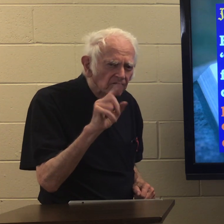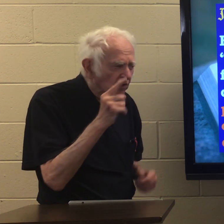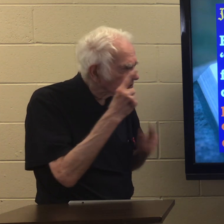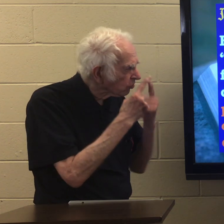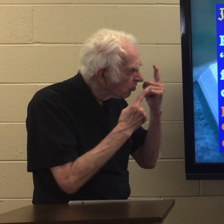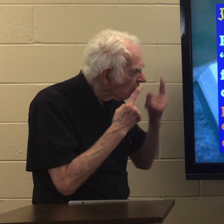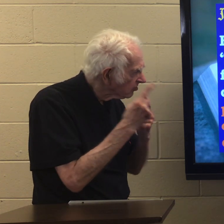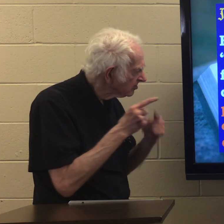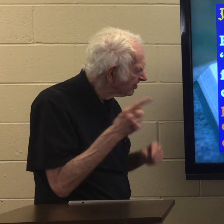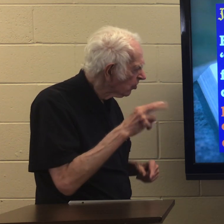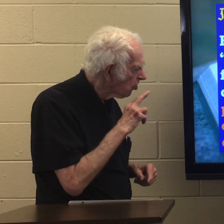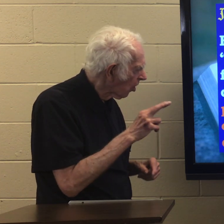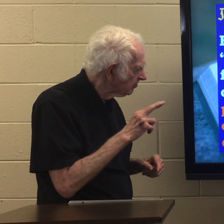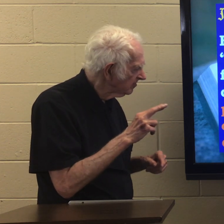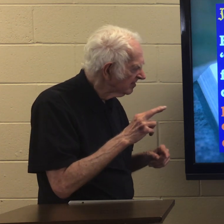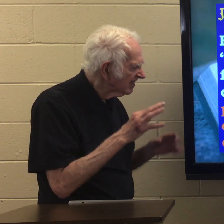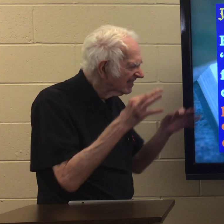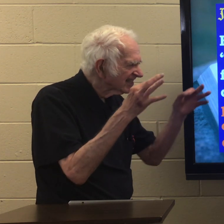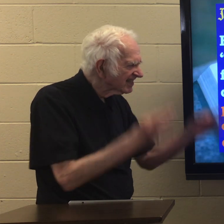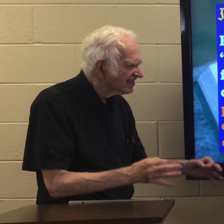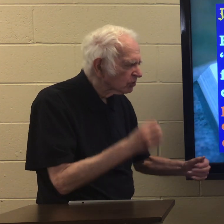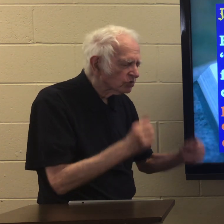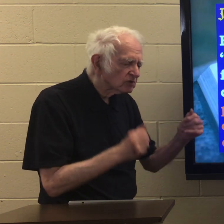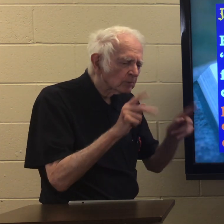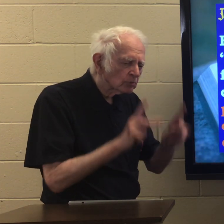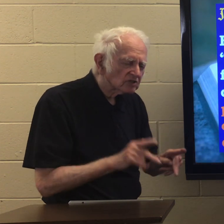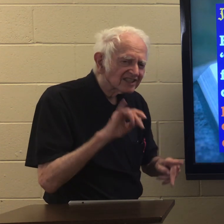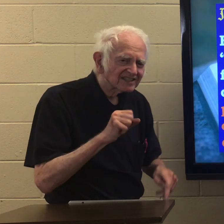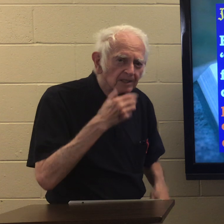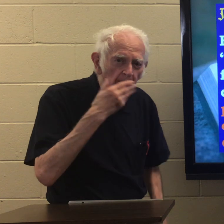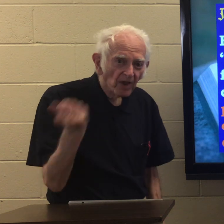thoughts you're deciding which person is better.